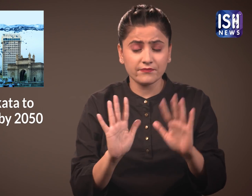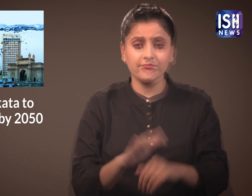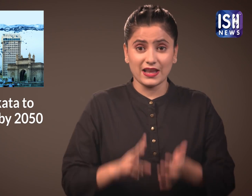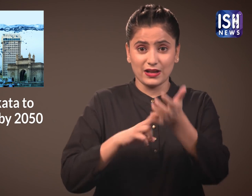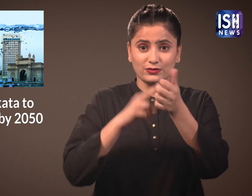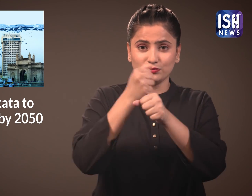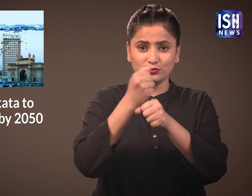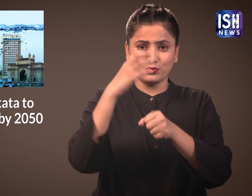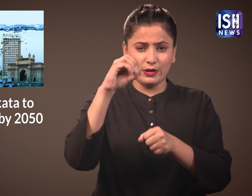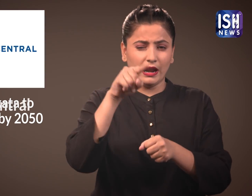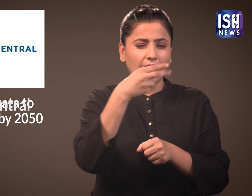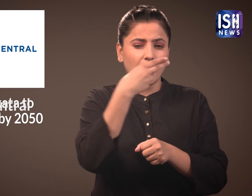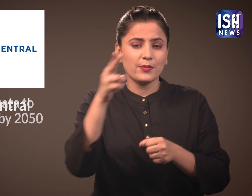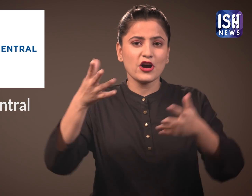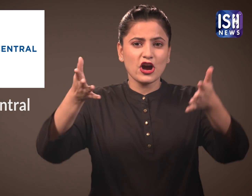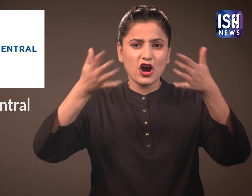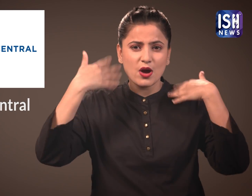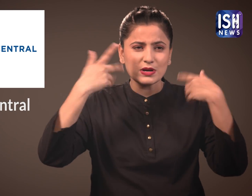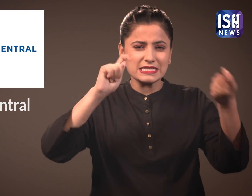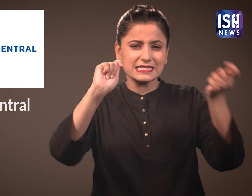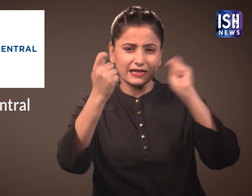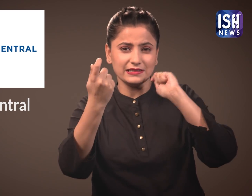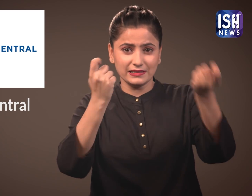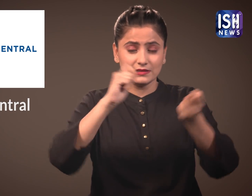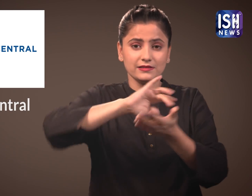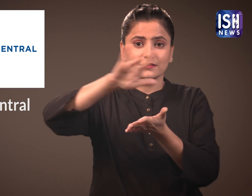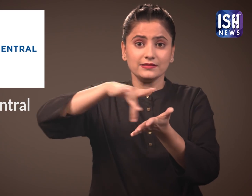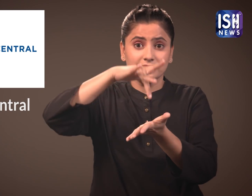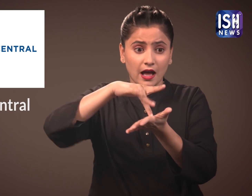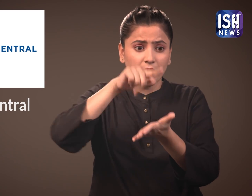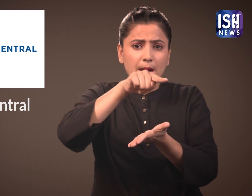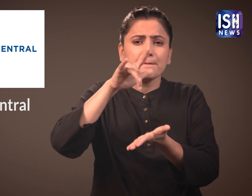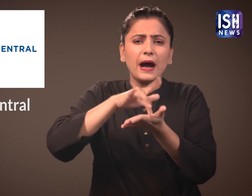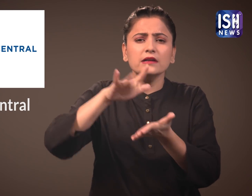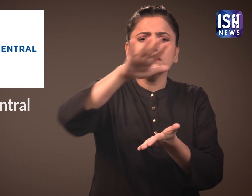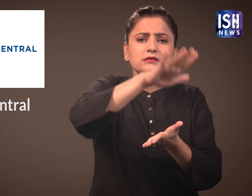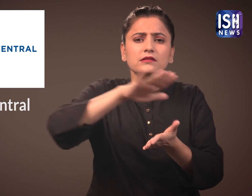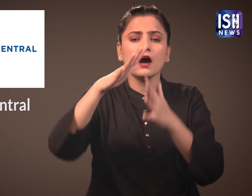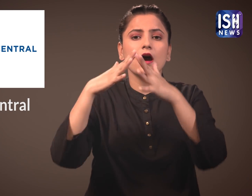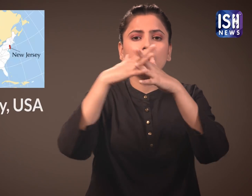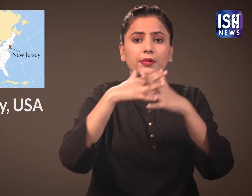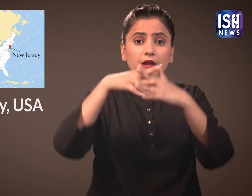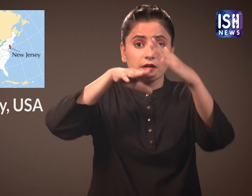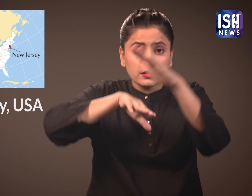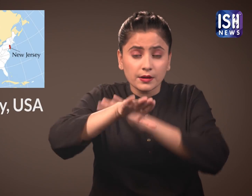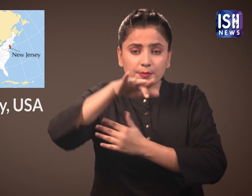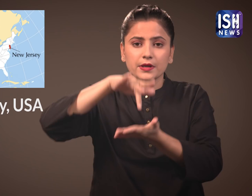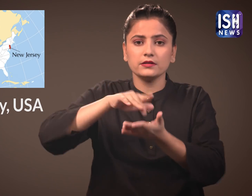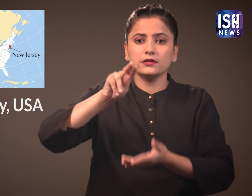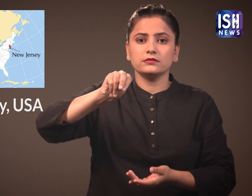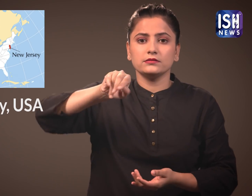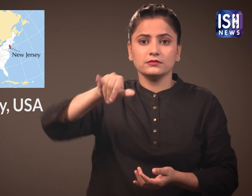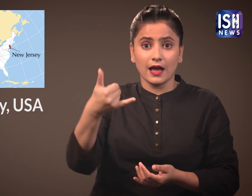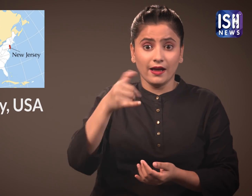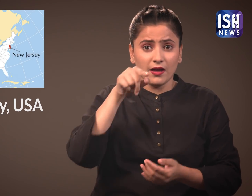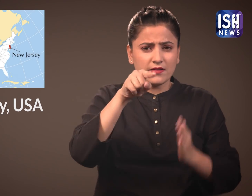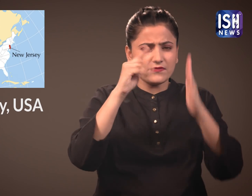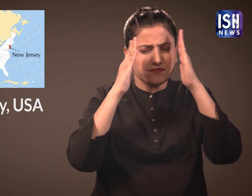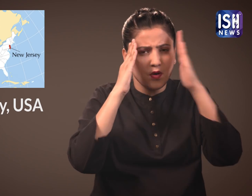Climate Central is an NGO from New Jersey, USA which